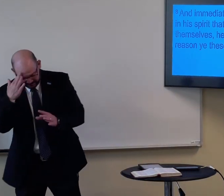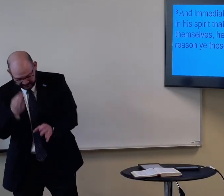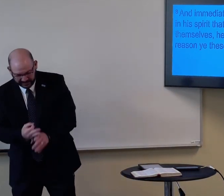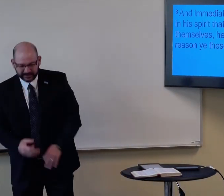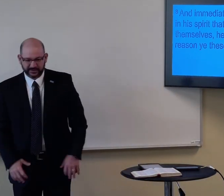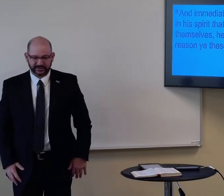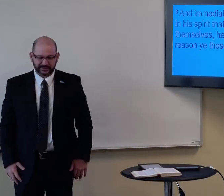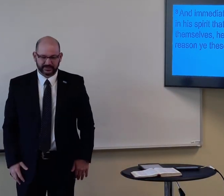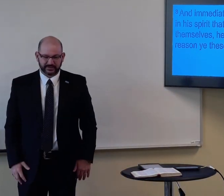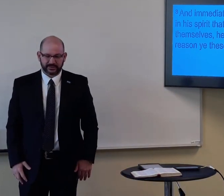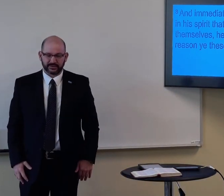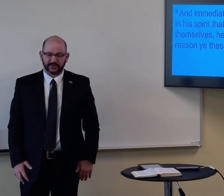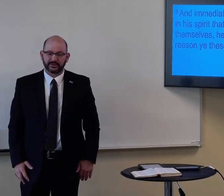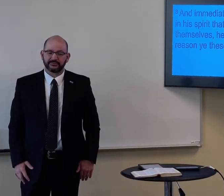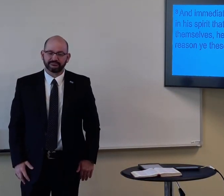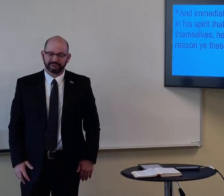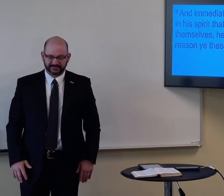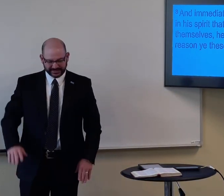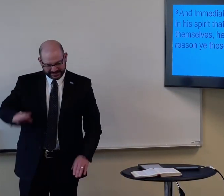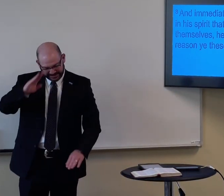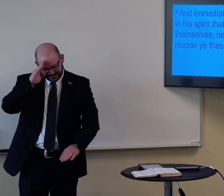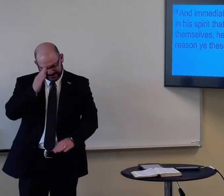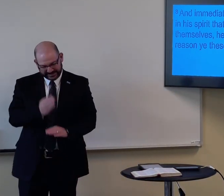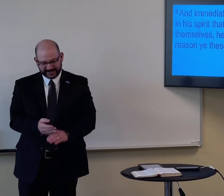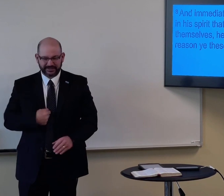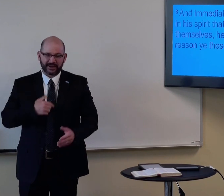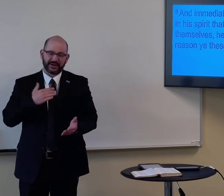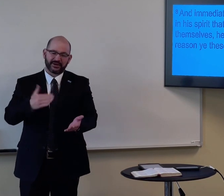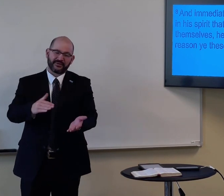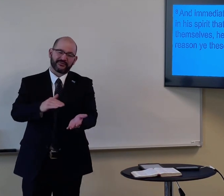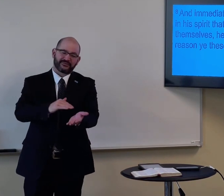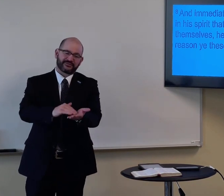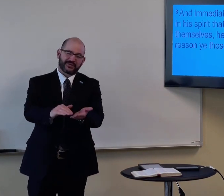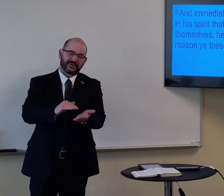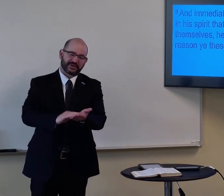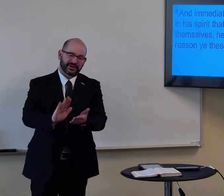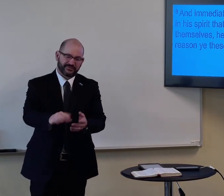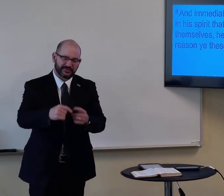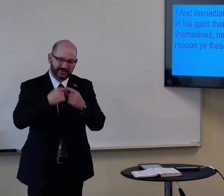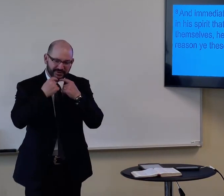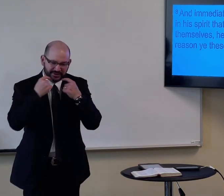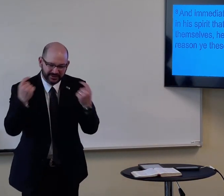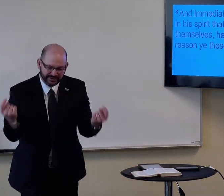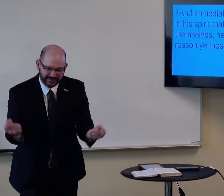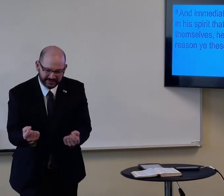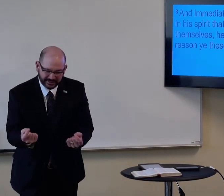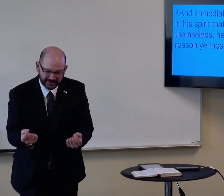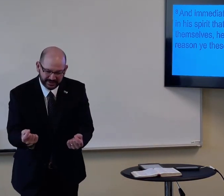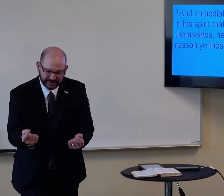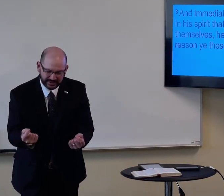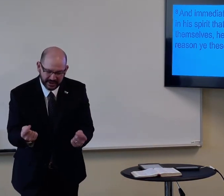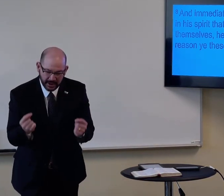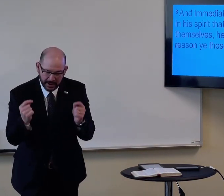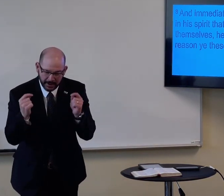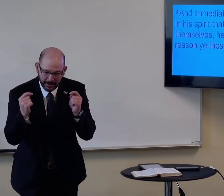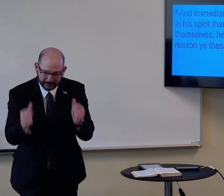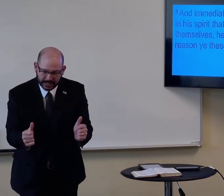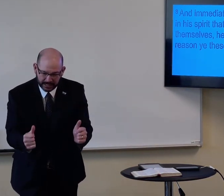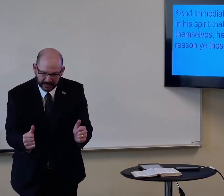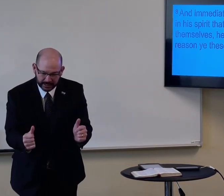Jesus, he saw these people, he saw their faith, and he said, son, thy sins be forgiven thee. And